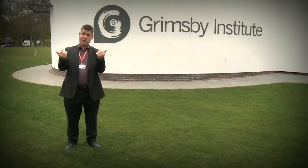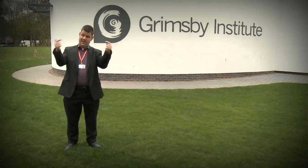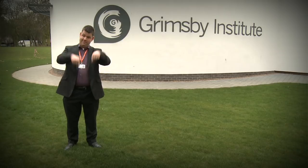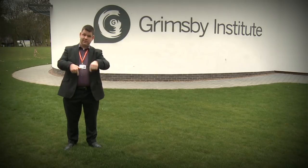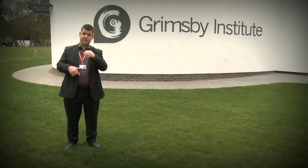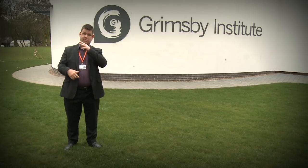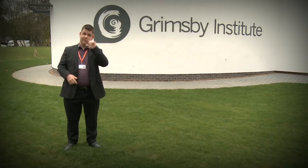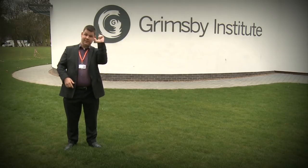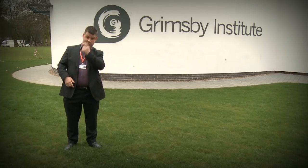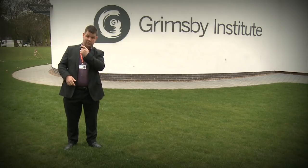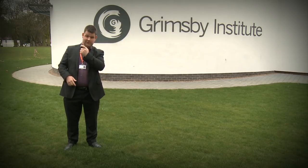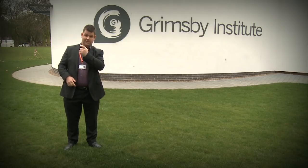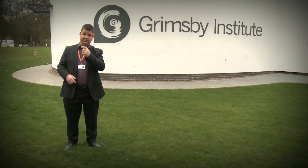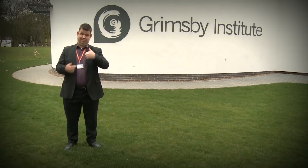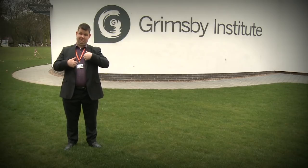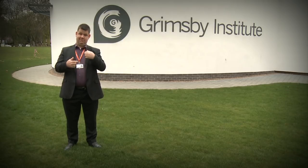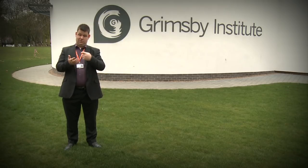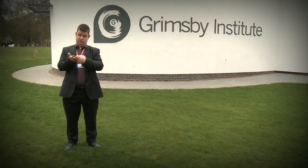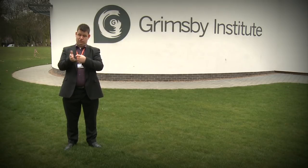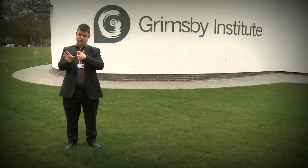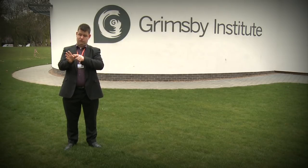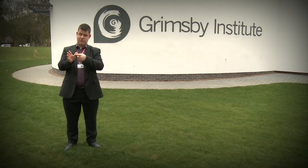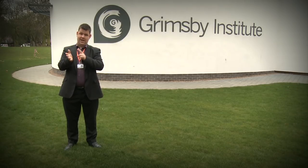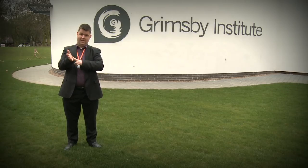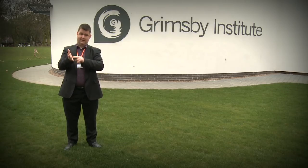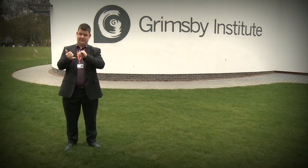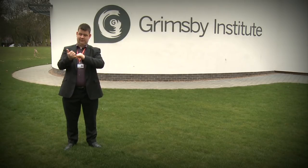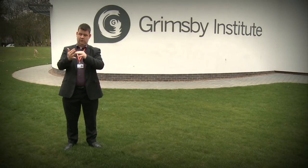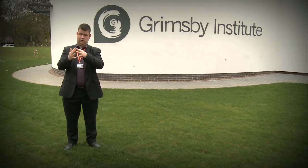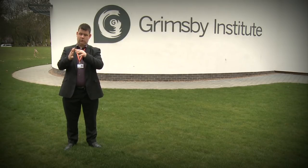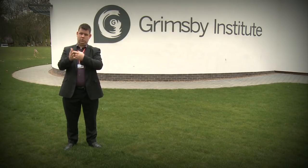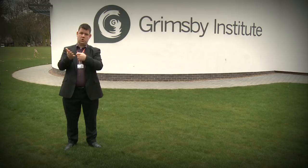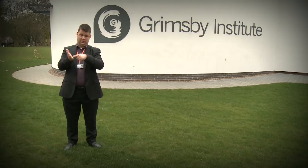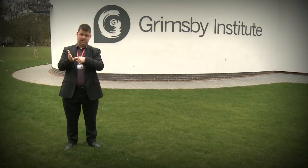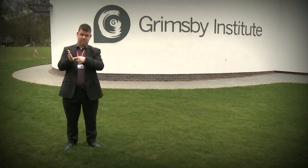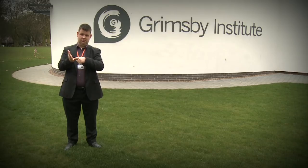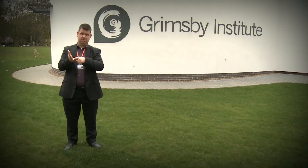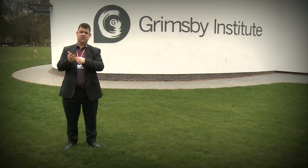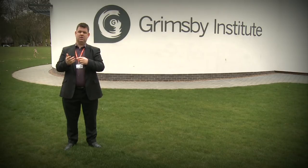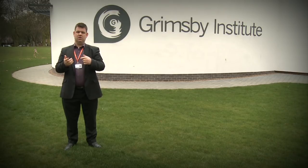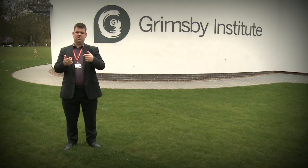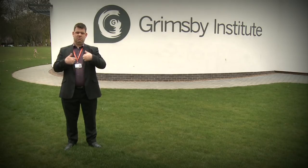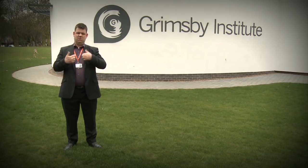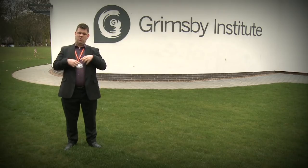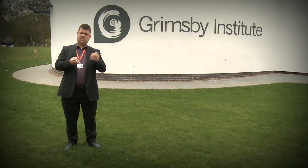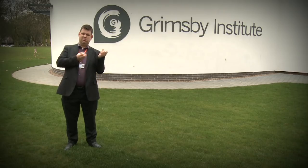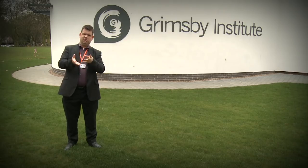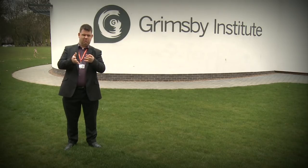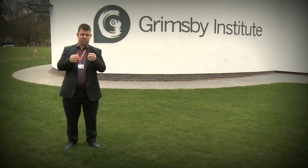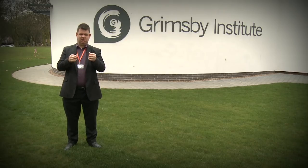Hello and welcome to the Grimsby Institute. My name is Ryan Swart. I'd like to give you a brief outline of what the Institute can offer